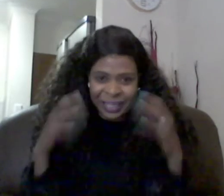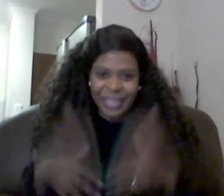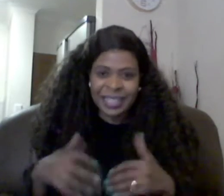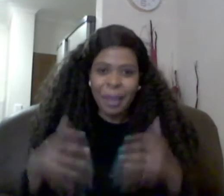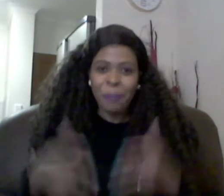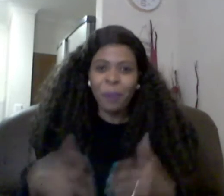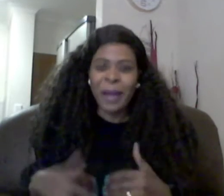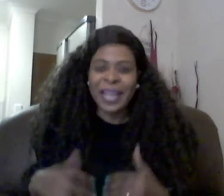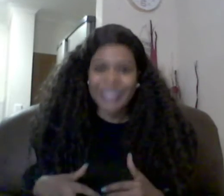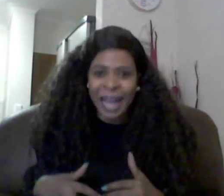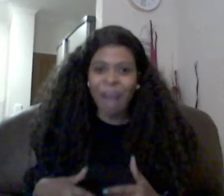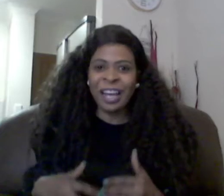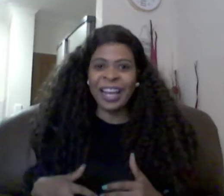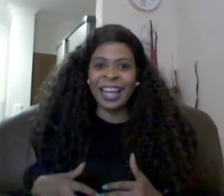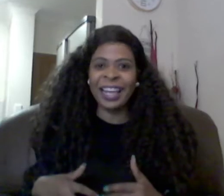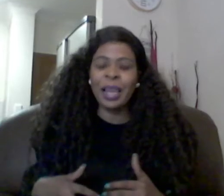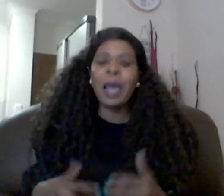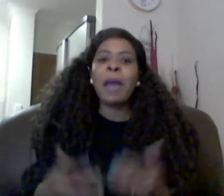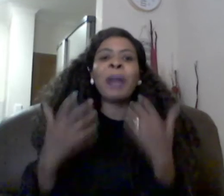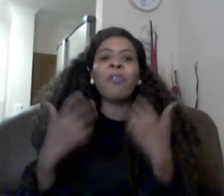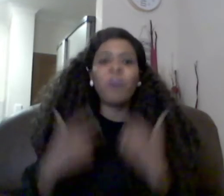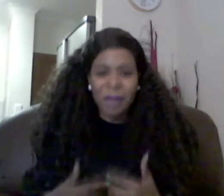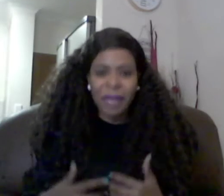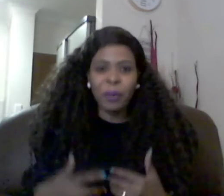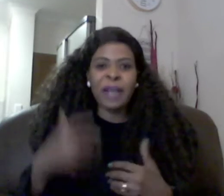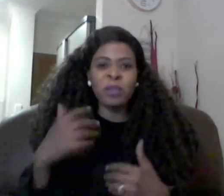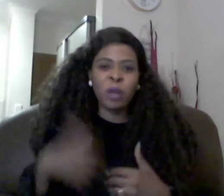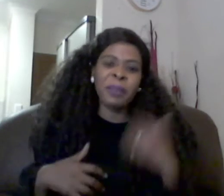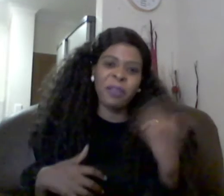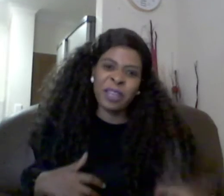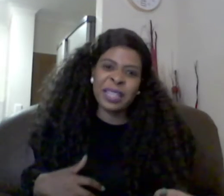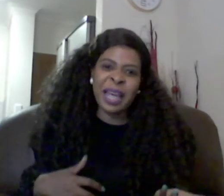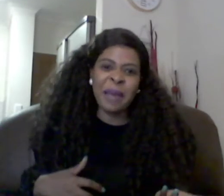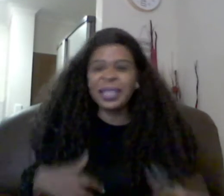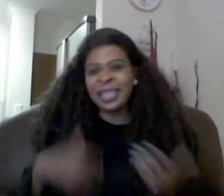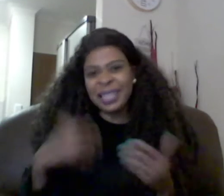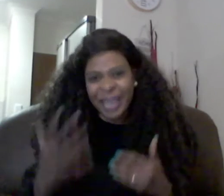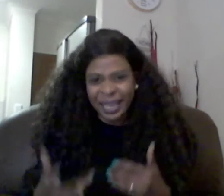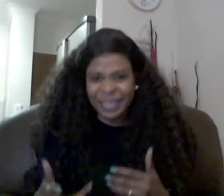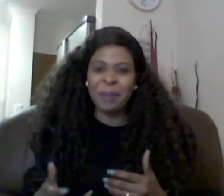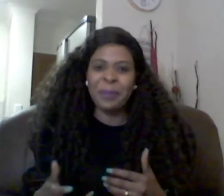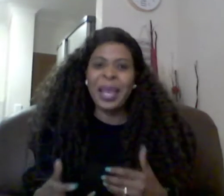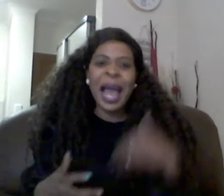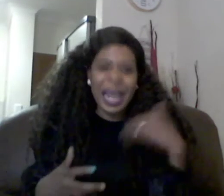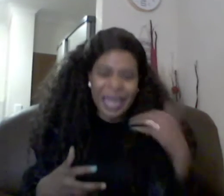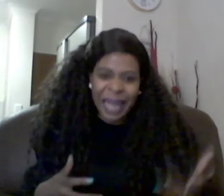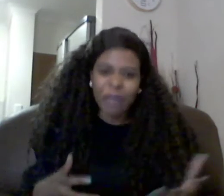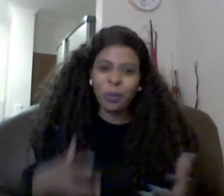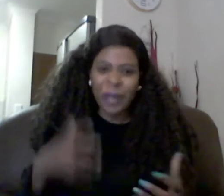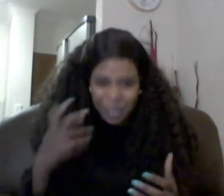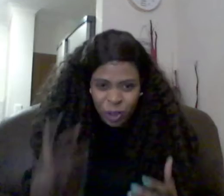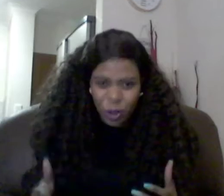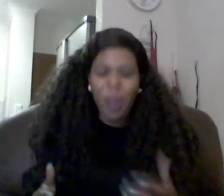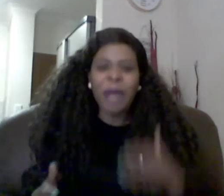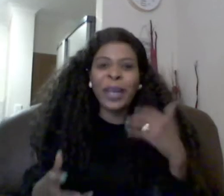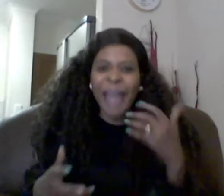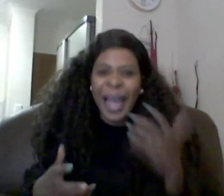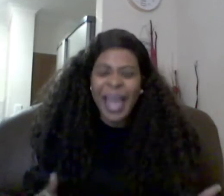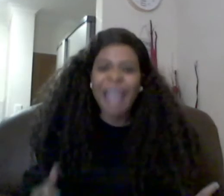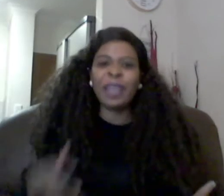judging a book but it's cover hallelujah but for me when i saw him the first time i just liked him i liked what i saw and what i had and